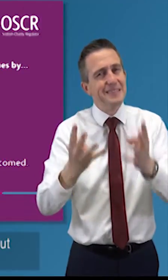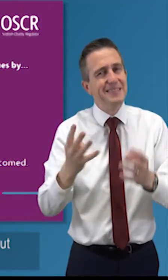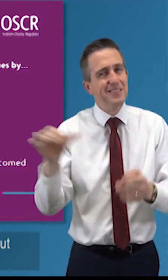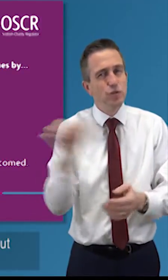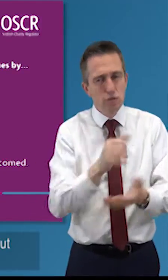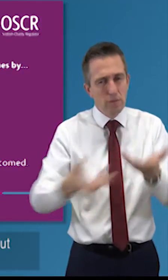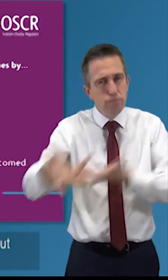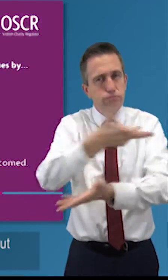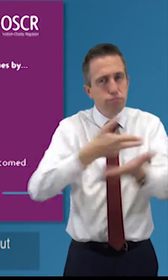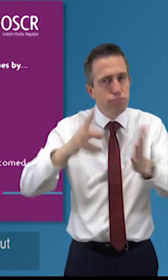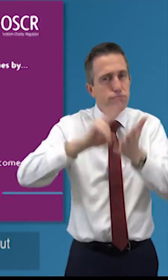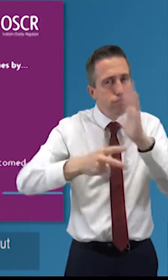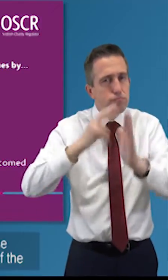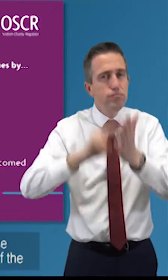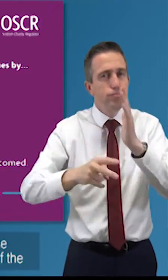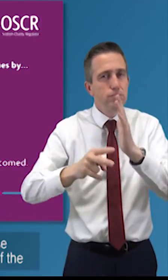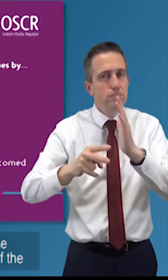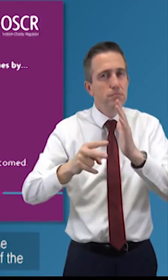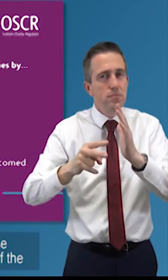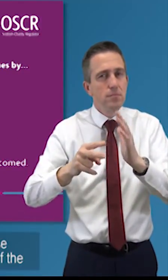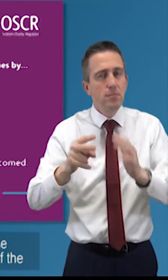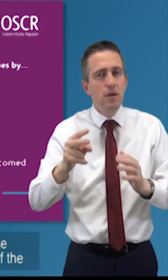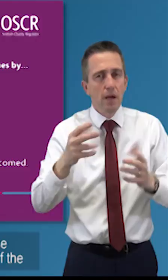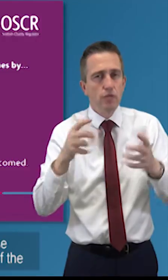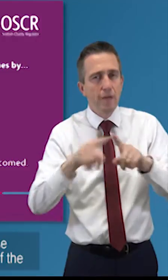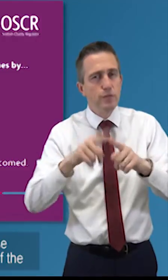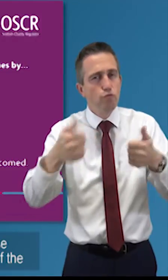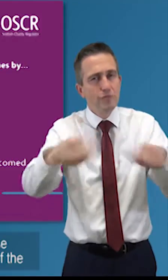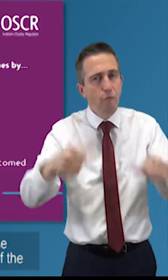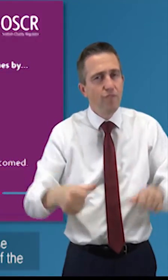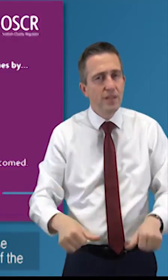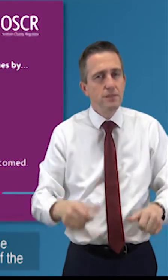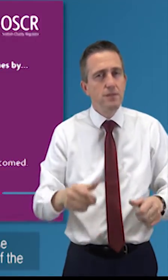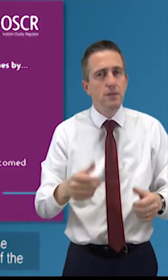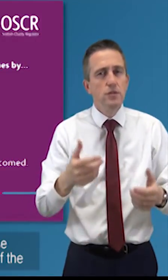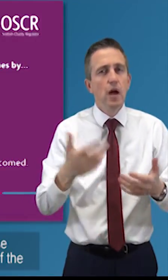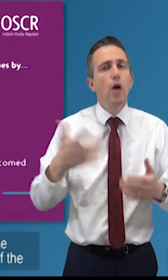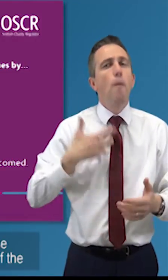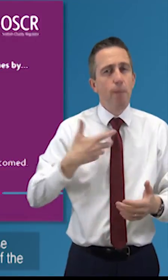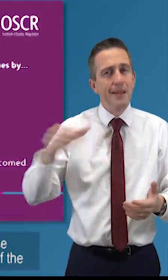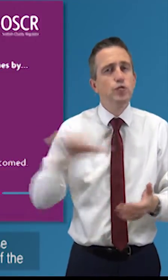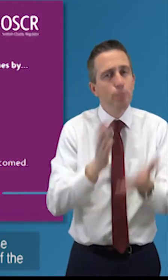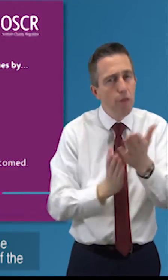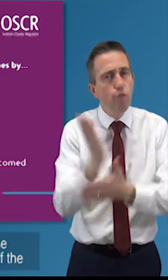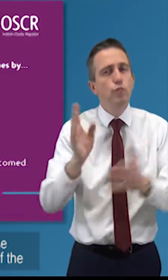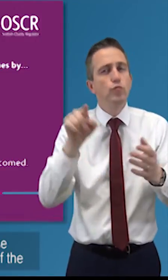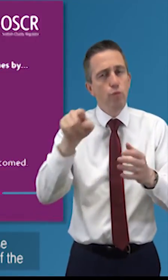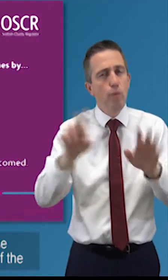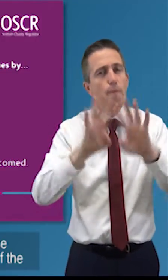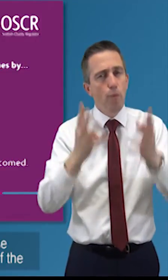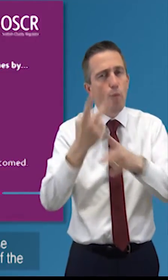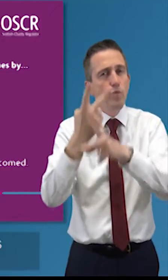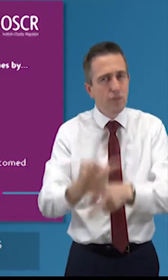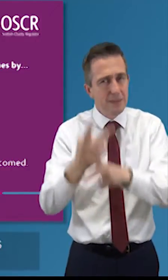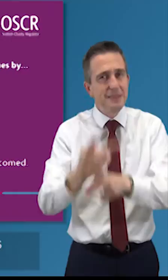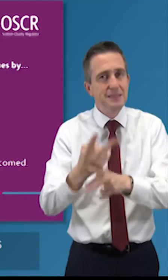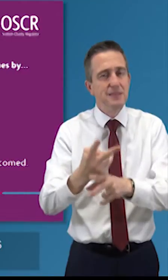whether they deal with that themselves or if the the scale of the charity demands it how that's how those complaints are escalated but it's in the